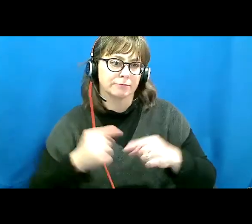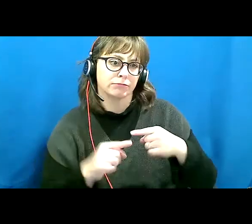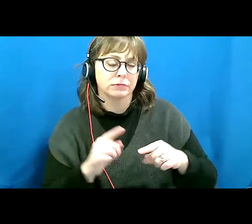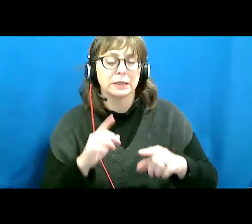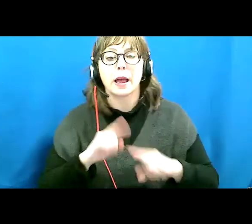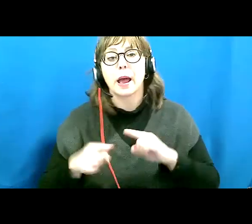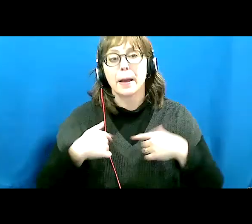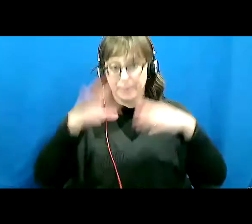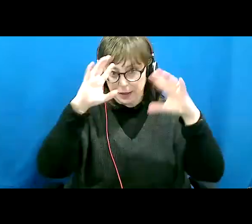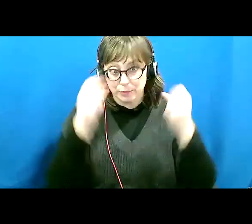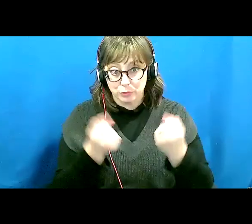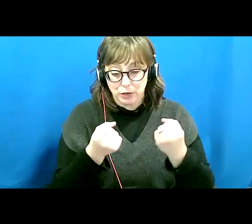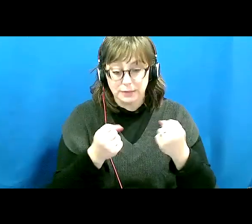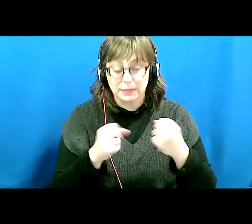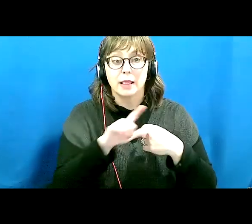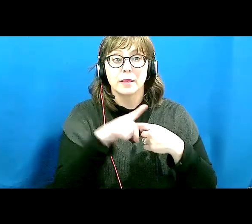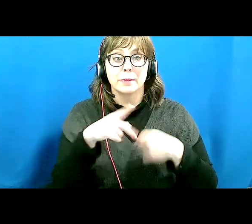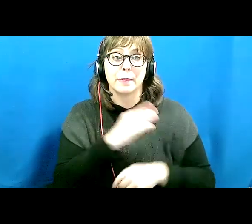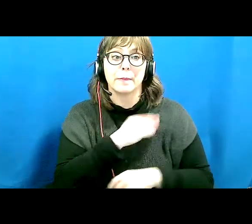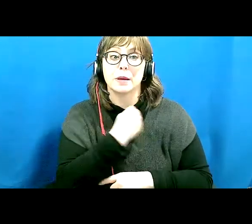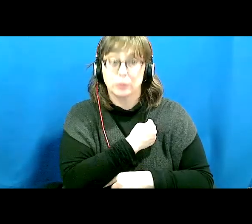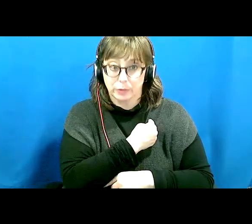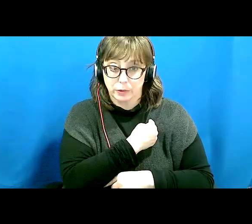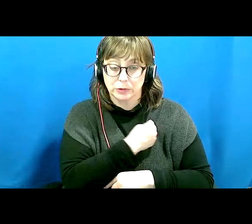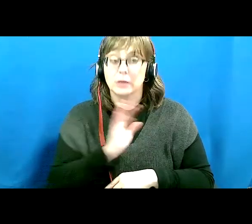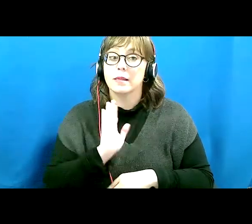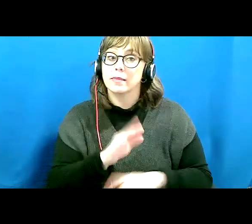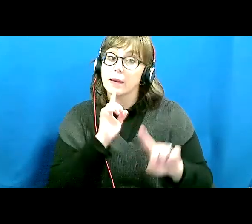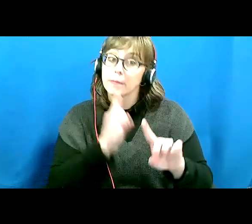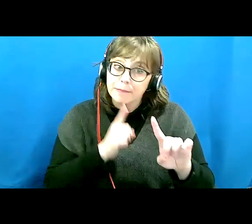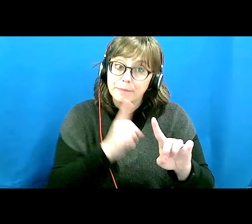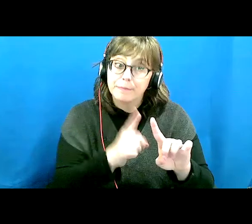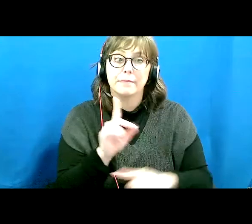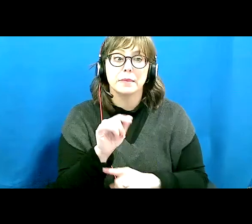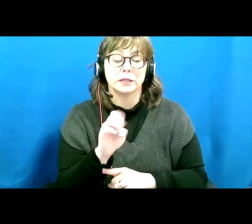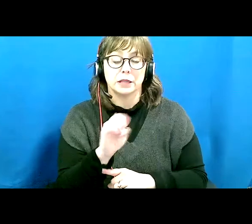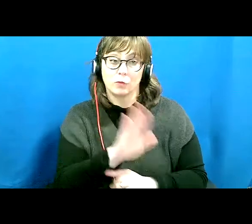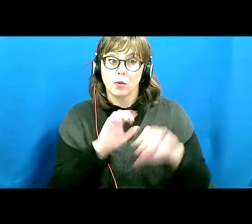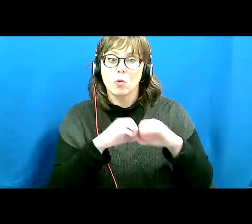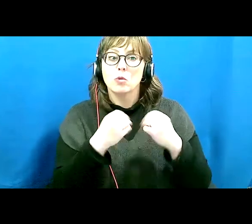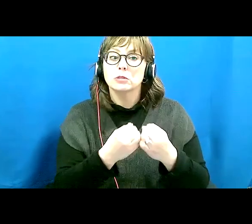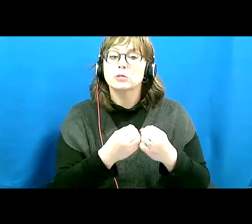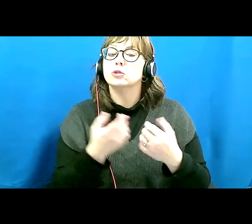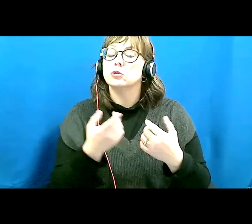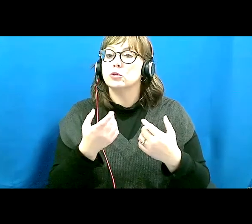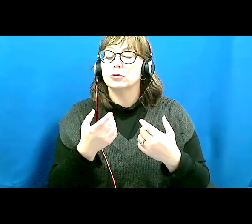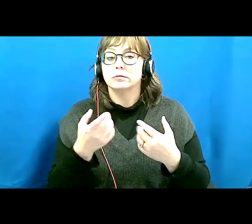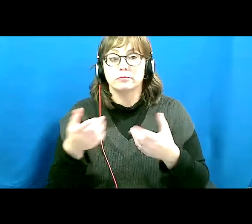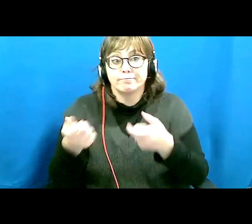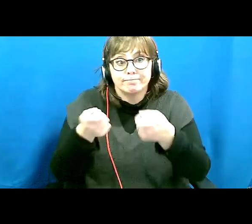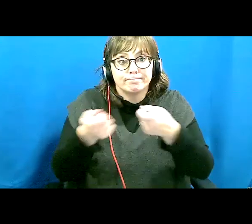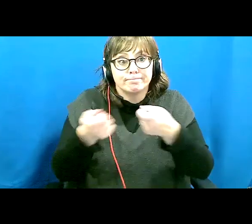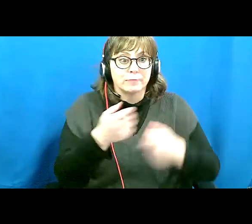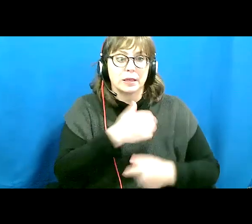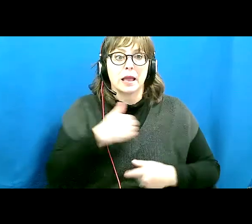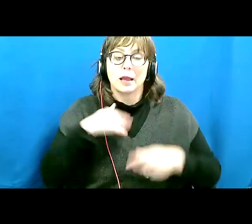Little People of Manitoba in 2015, and the mandate for the organization had strictly been to increase its membership and host events with